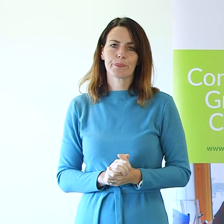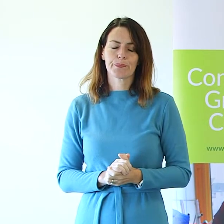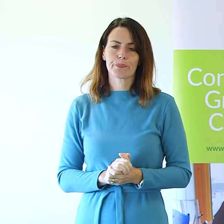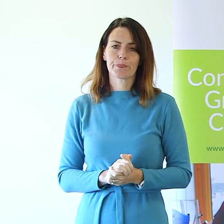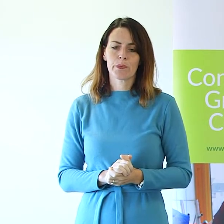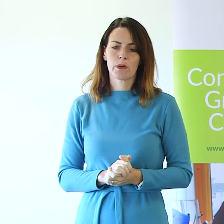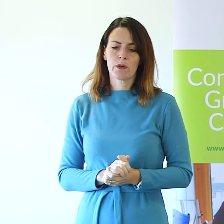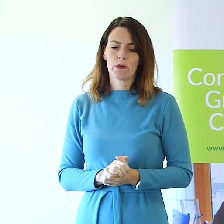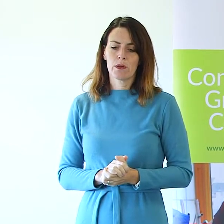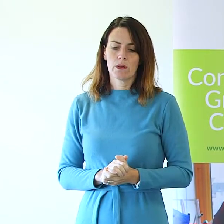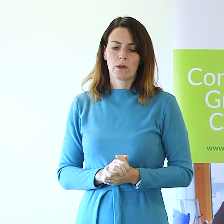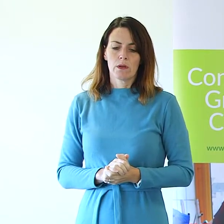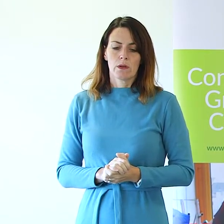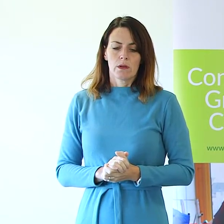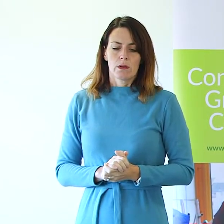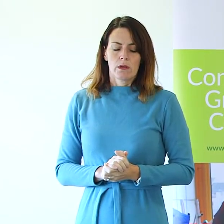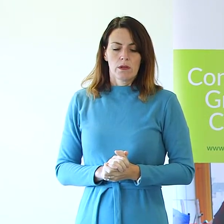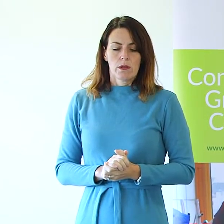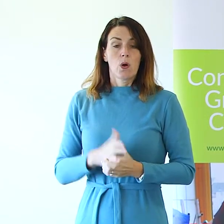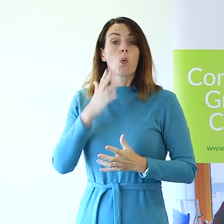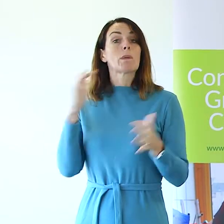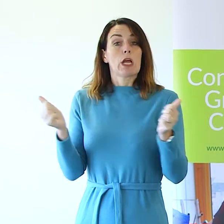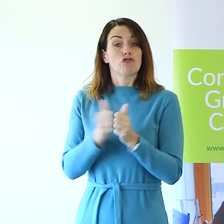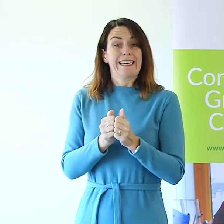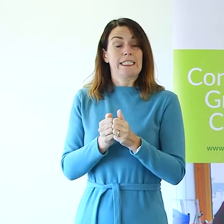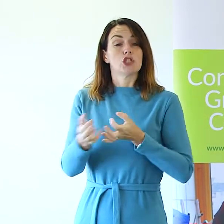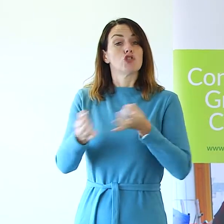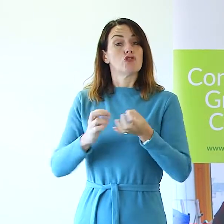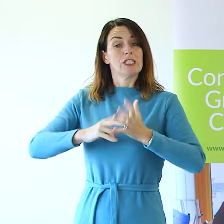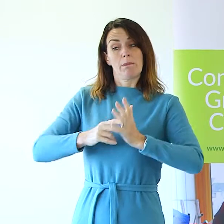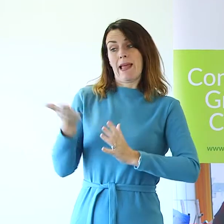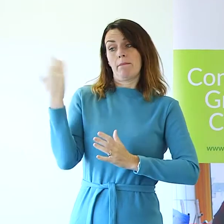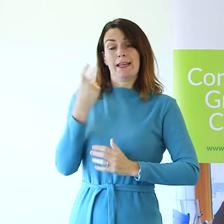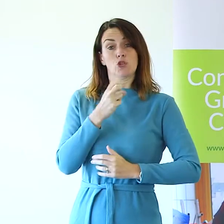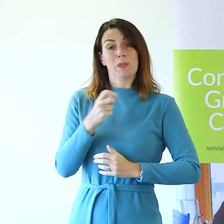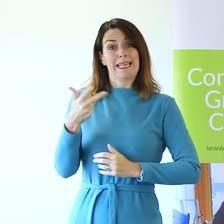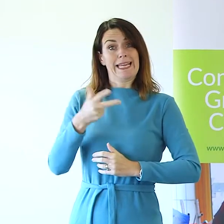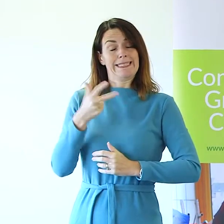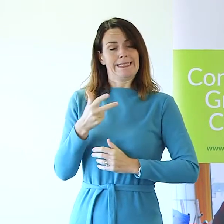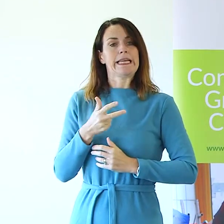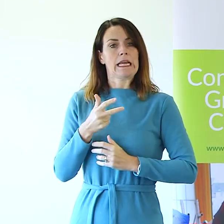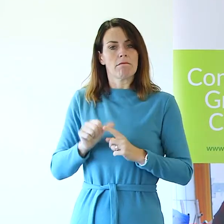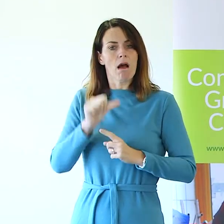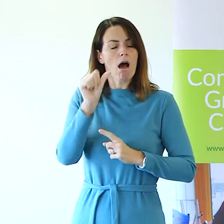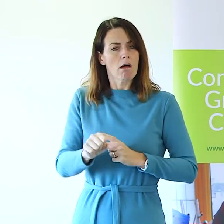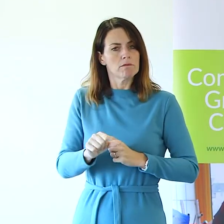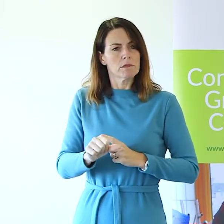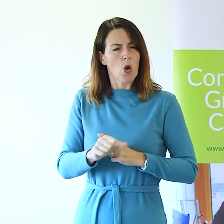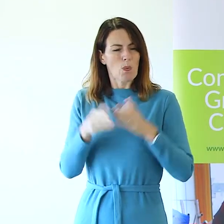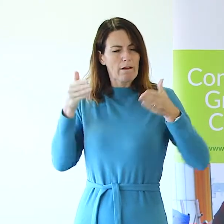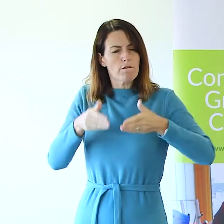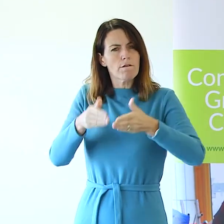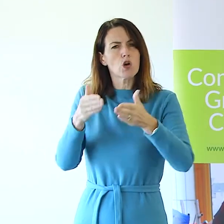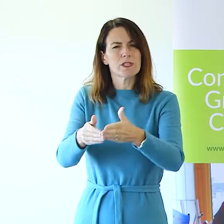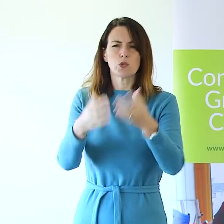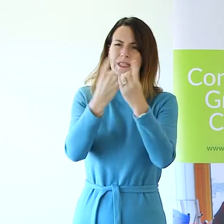So since green our strategic plan in 2018 we've also focused throughout the report on issues